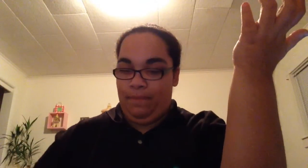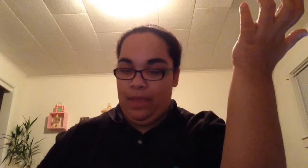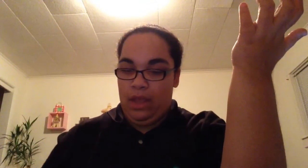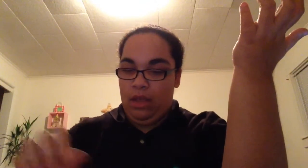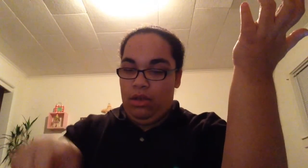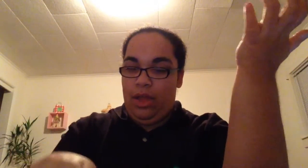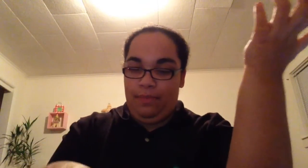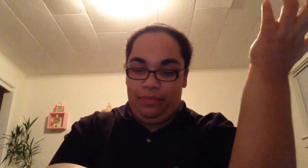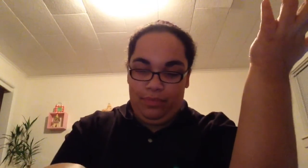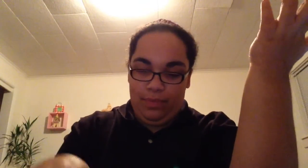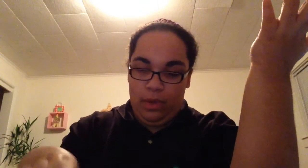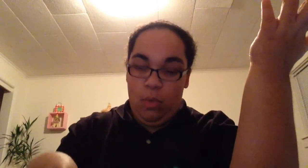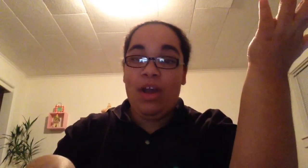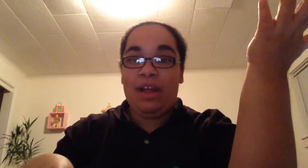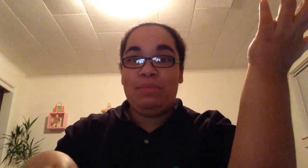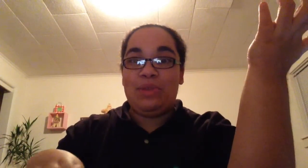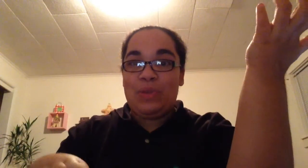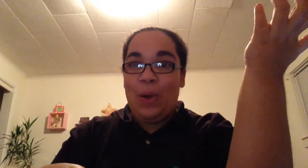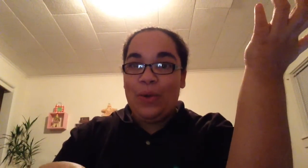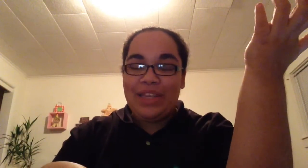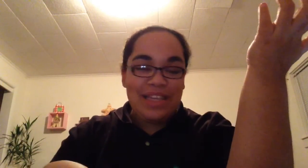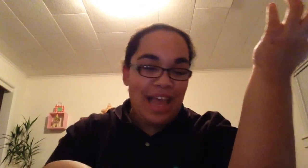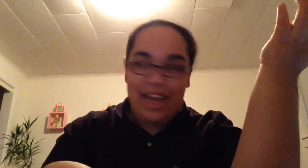Okay, one, I'm so excited.